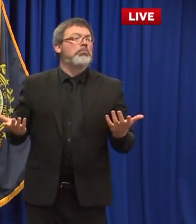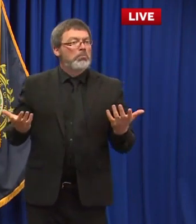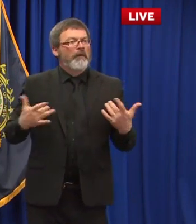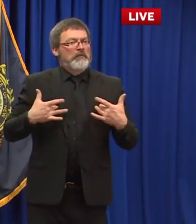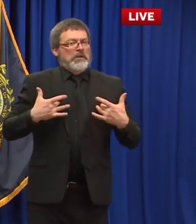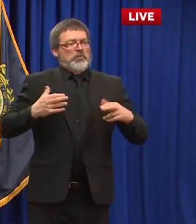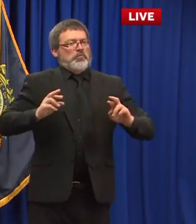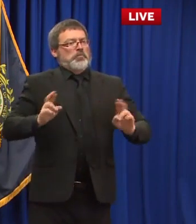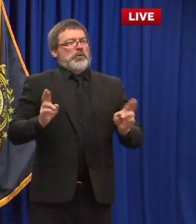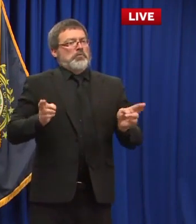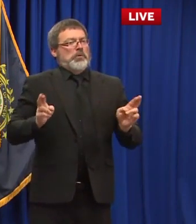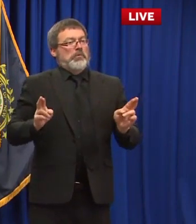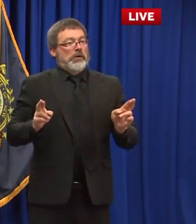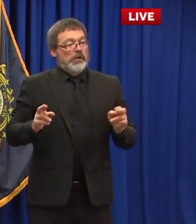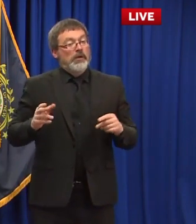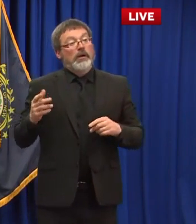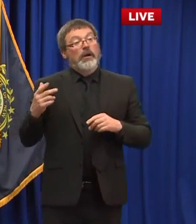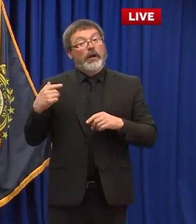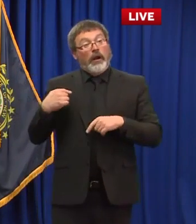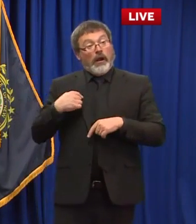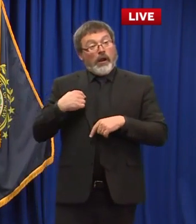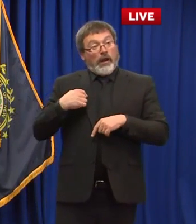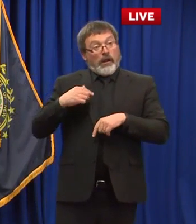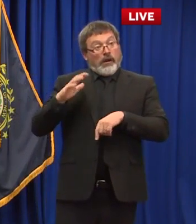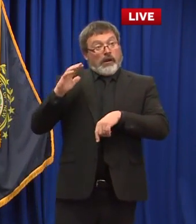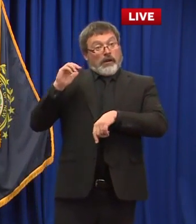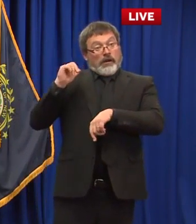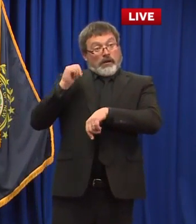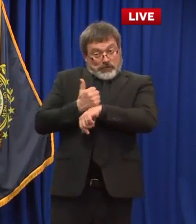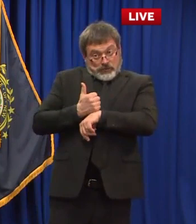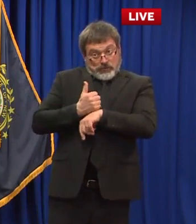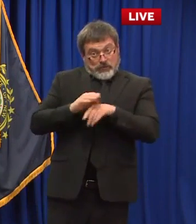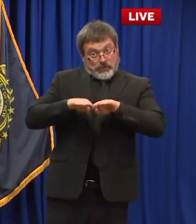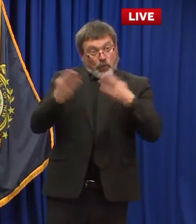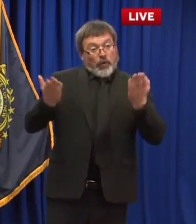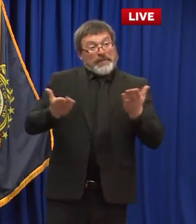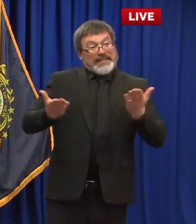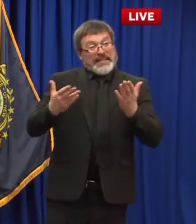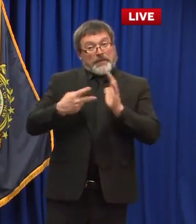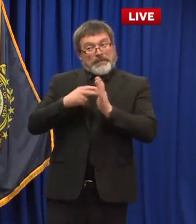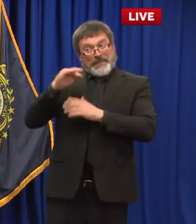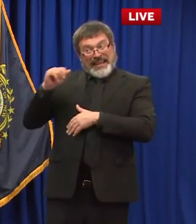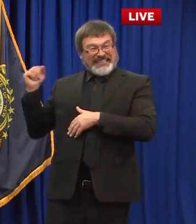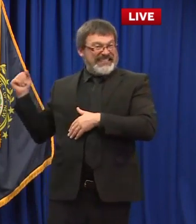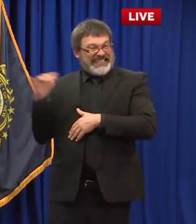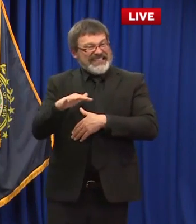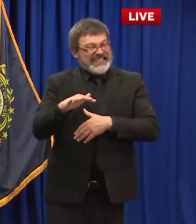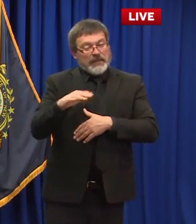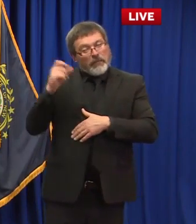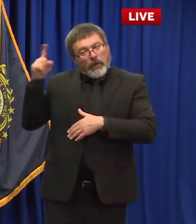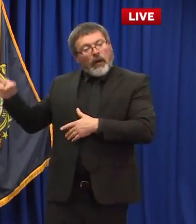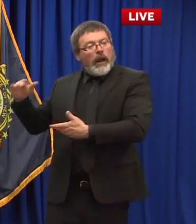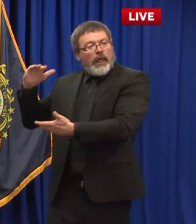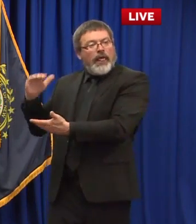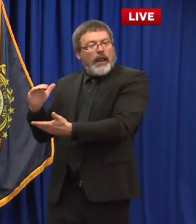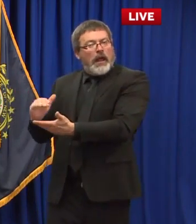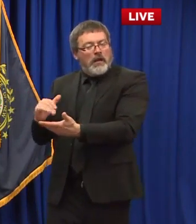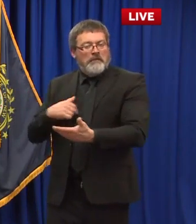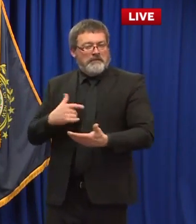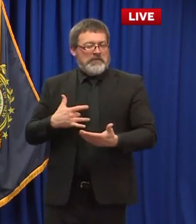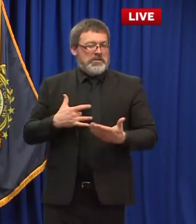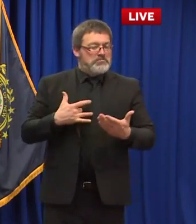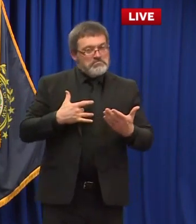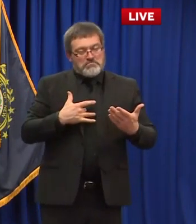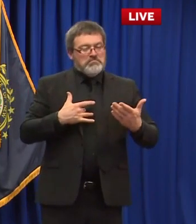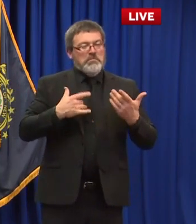massachusetts numbers continue to drop that's they're still high of course but they continue to drop which allows us um i think more confidence as we go